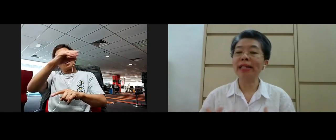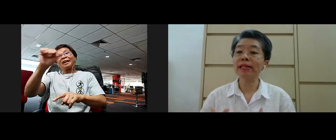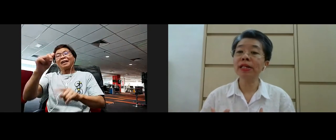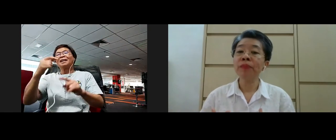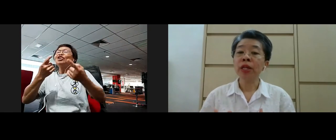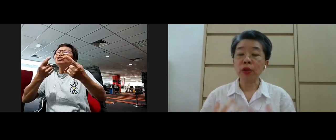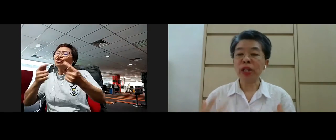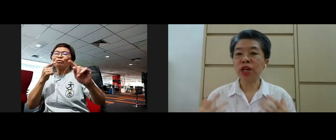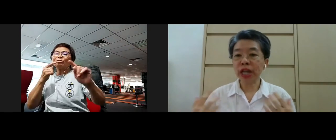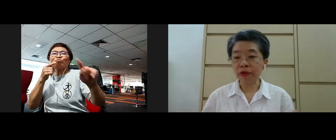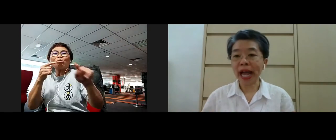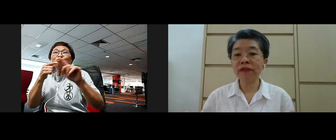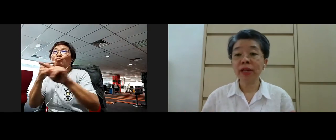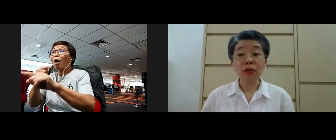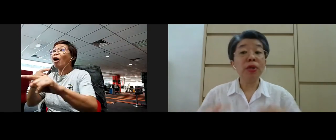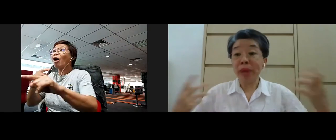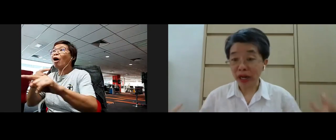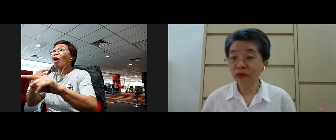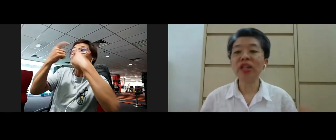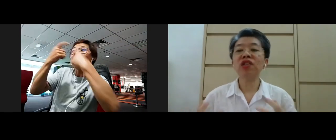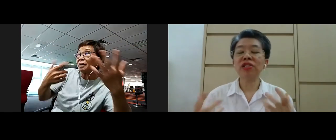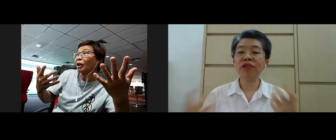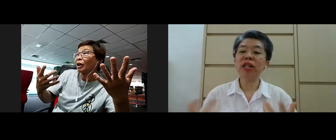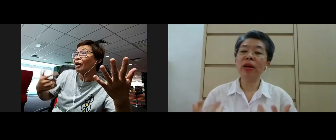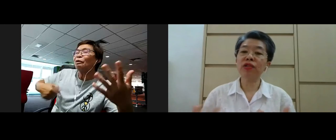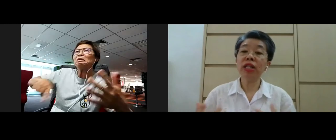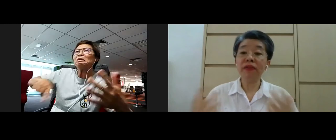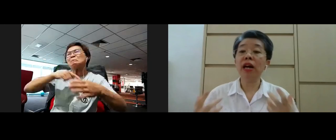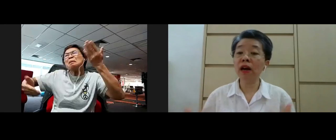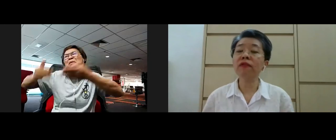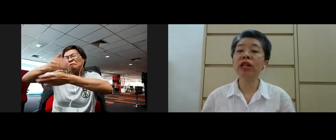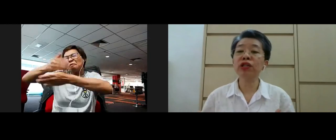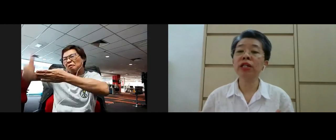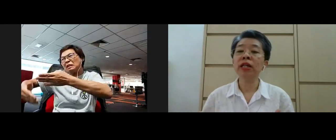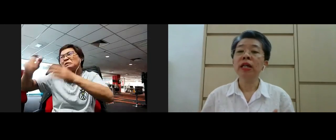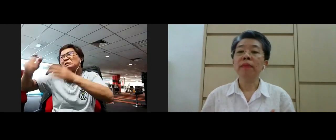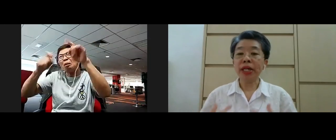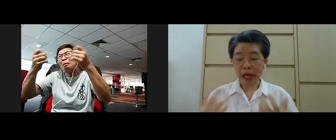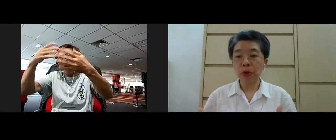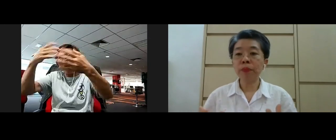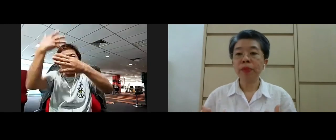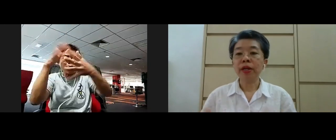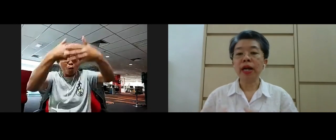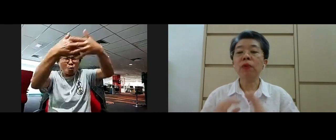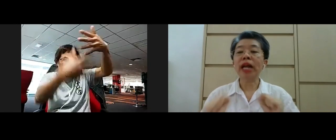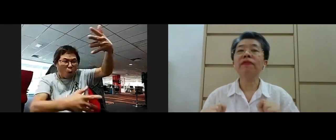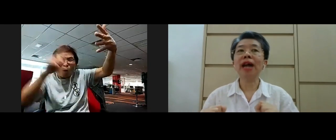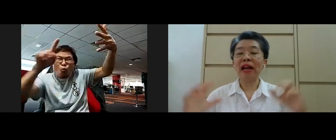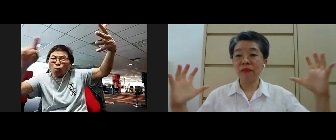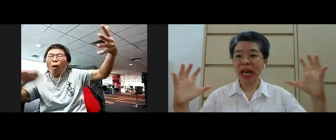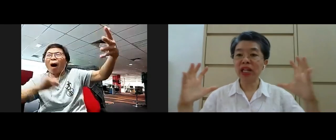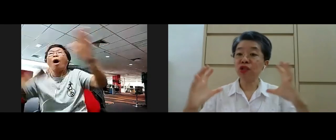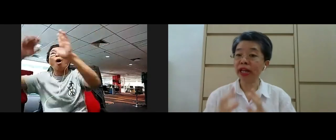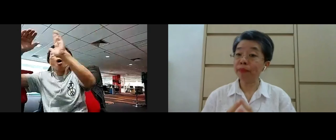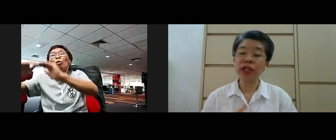to answer the question that you have we may not finish answering the question if there are a lot of questions but I hope yeah whatever